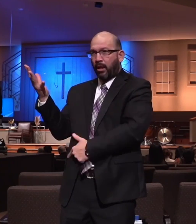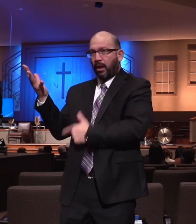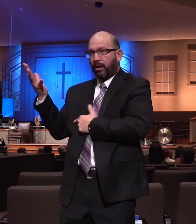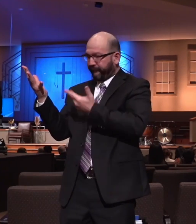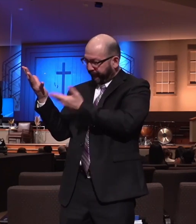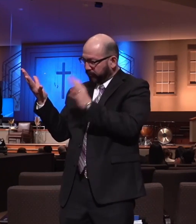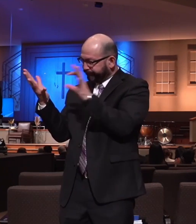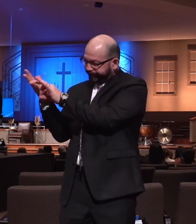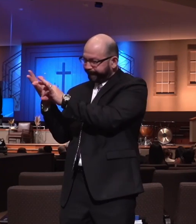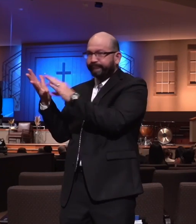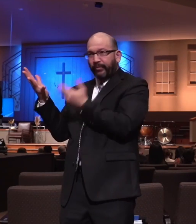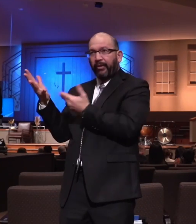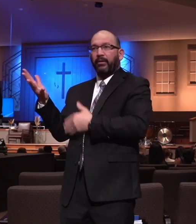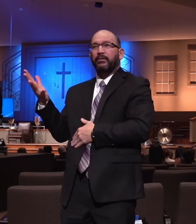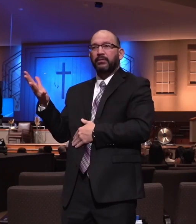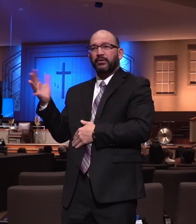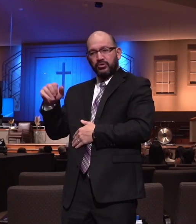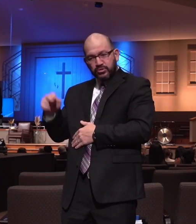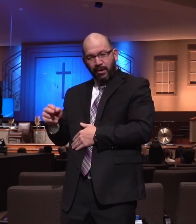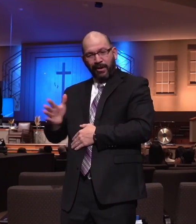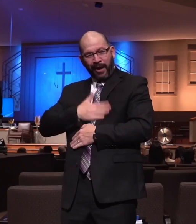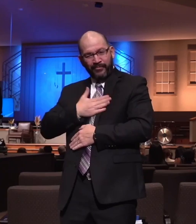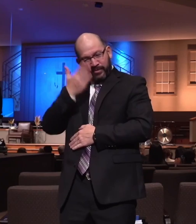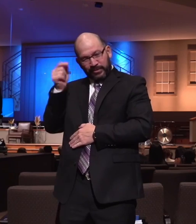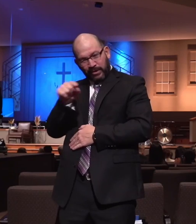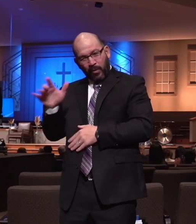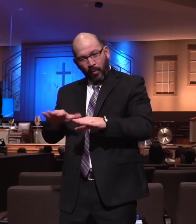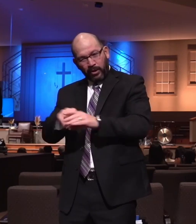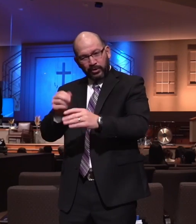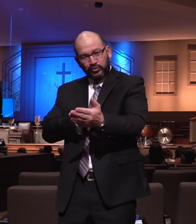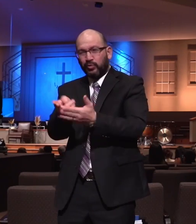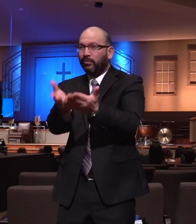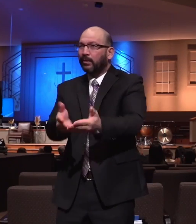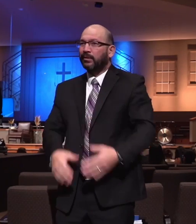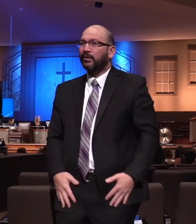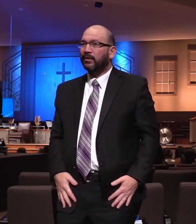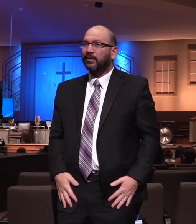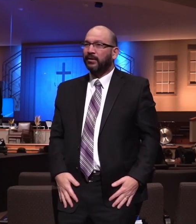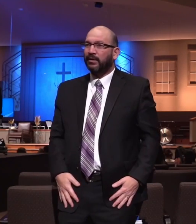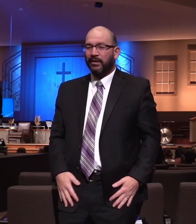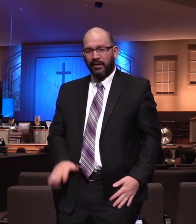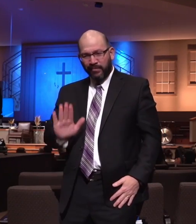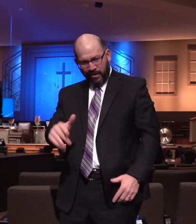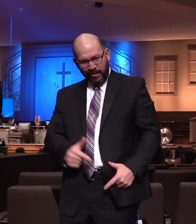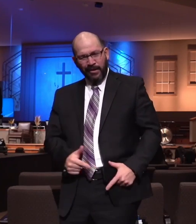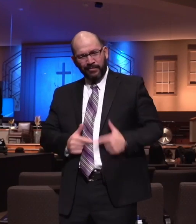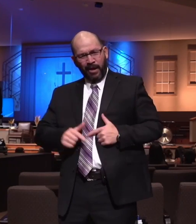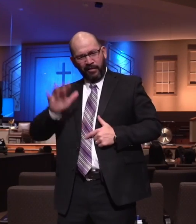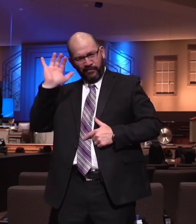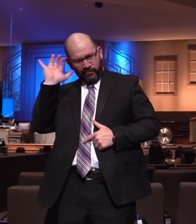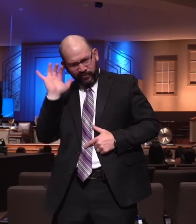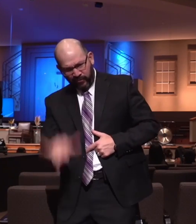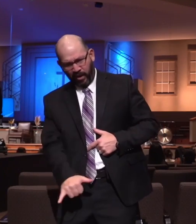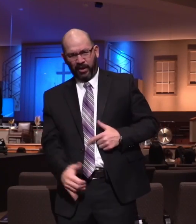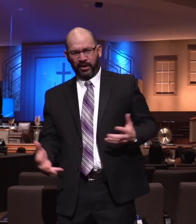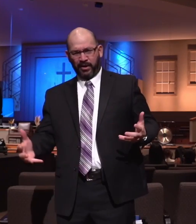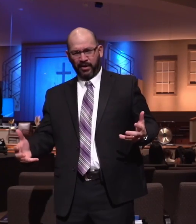rejoicing because they were walking in the truth. This was something that was a part of their life. This was something that they enjoyed. That's why we